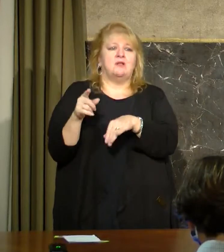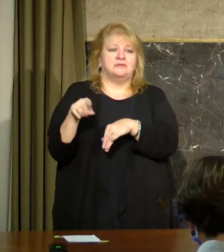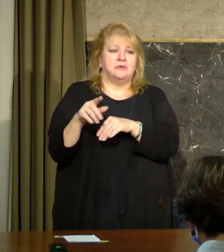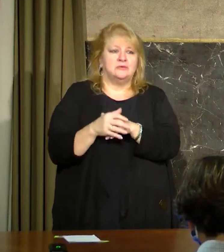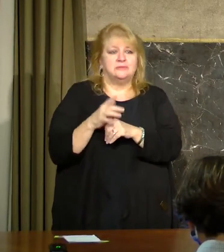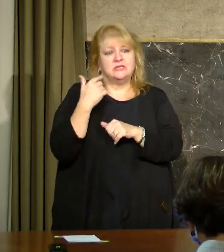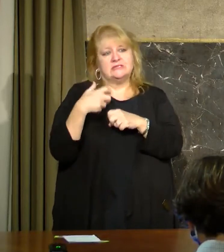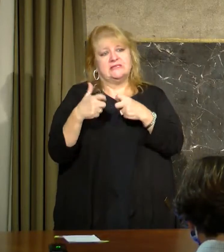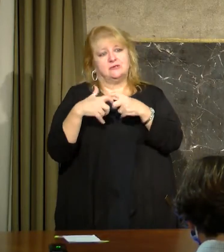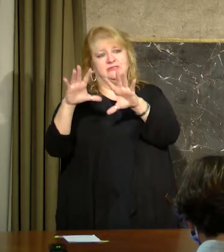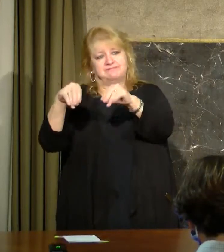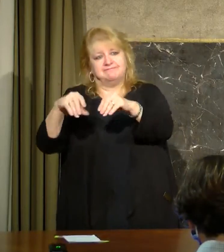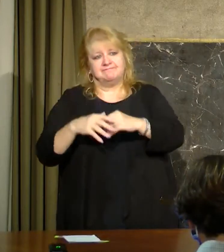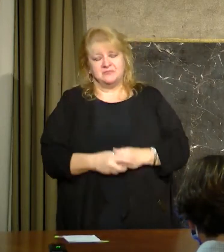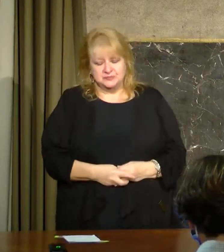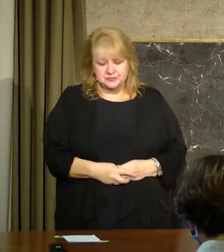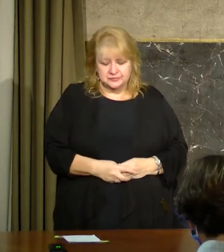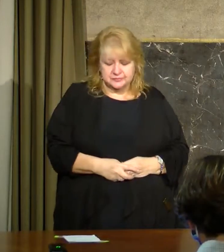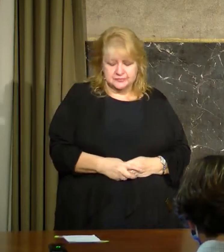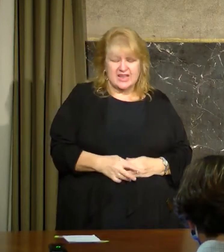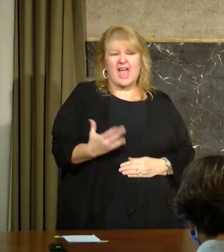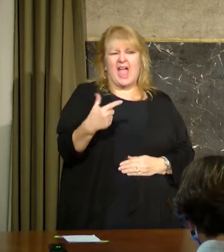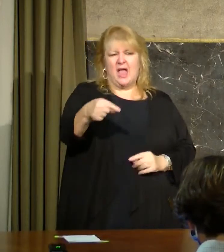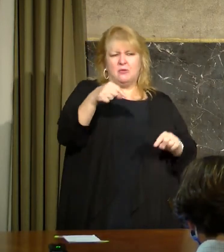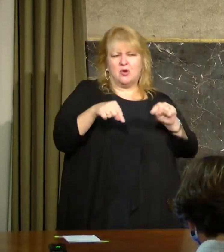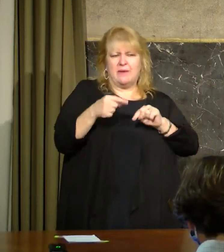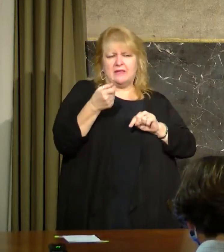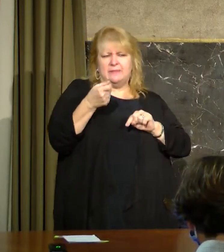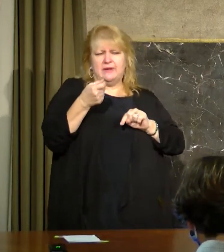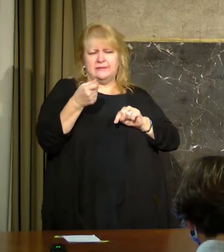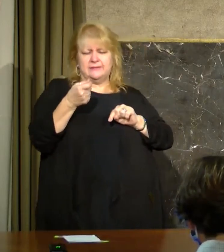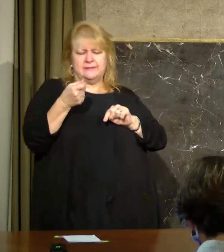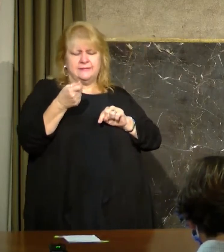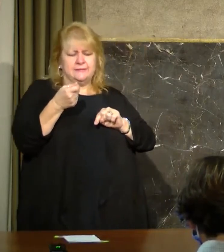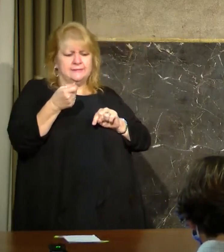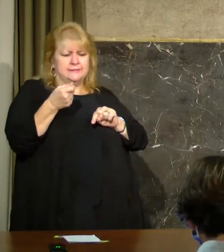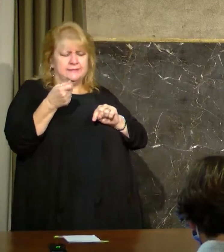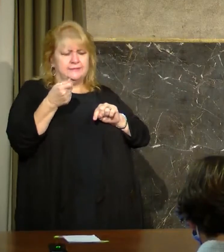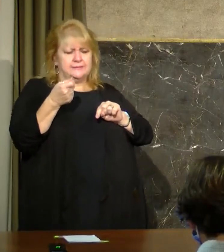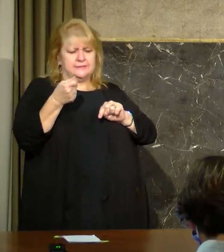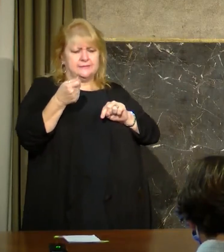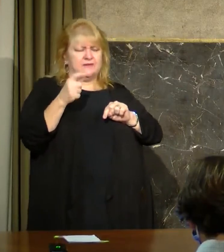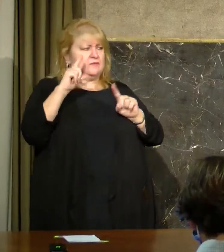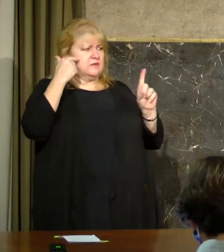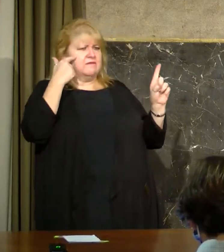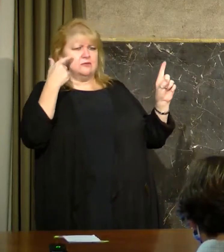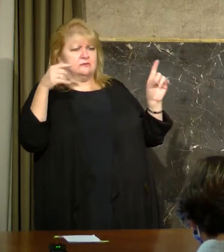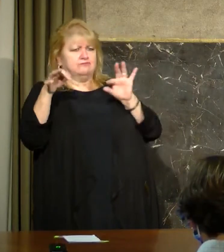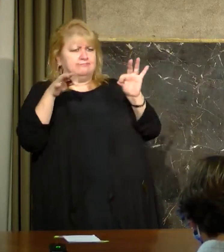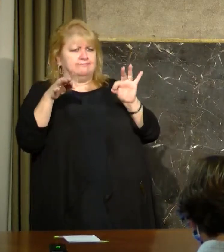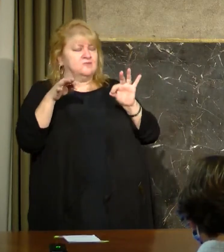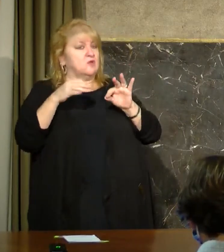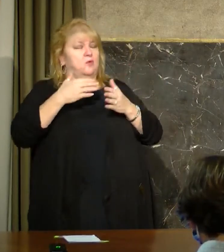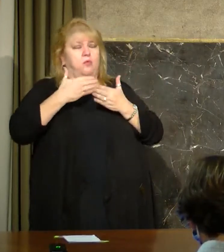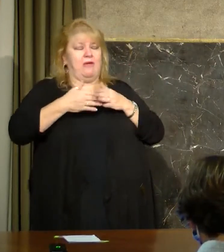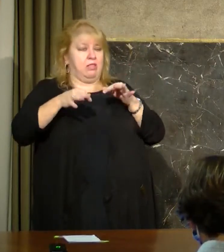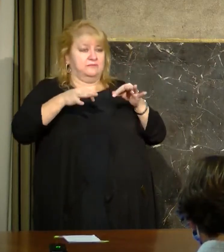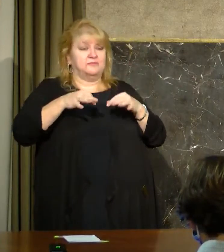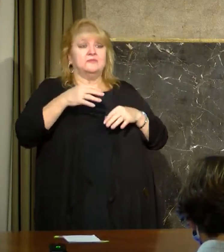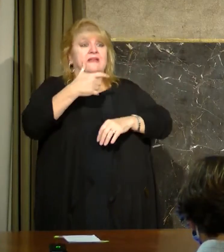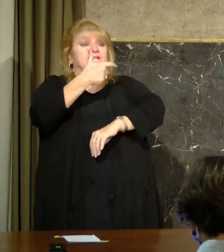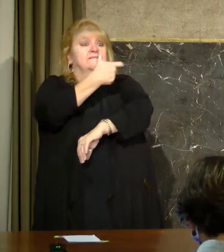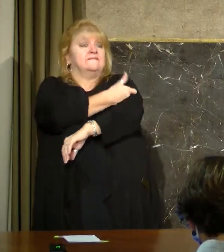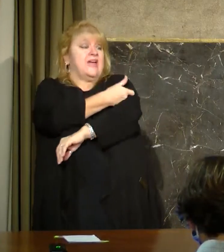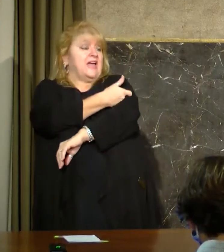Taking a step back, I do want to mention this, and the governor said it very well. The vaccine